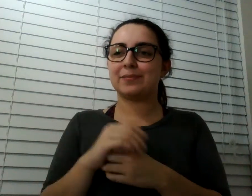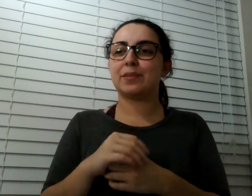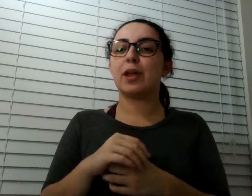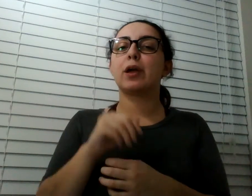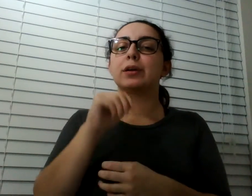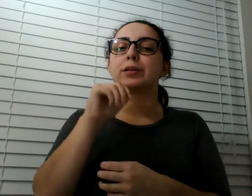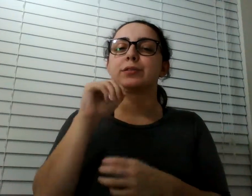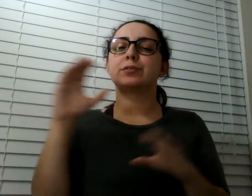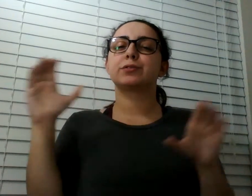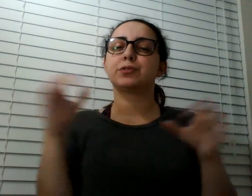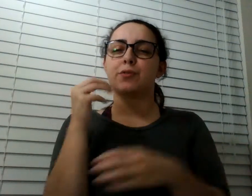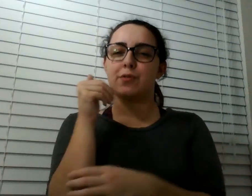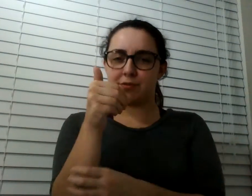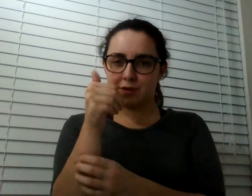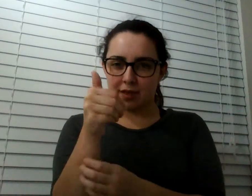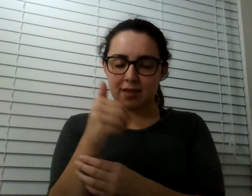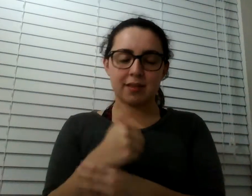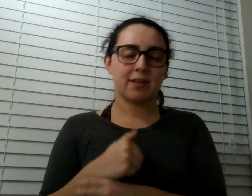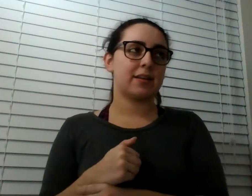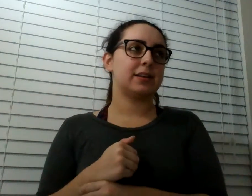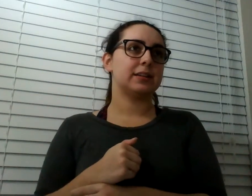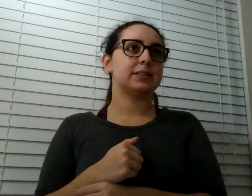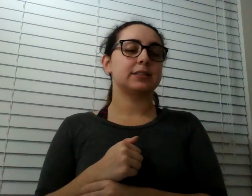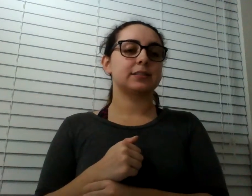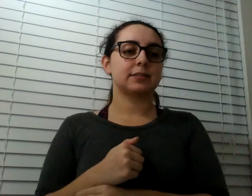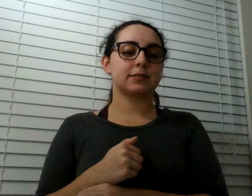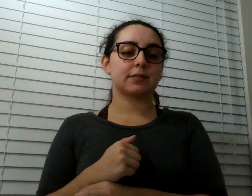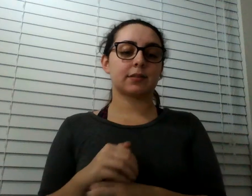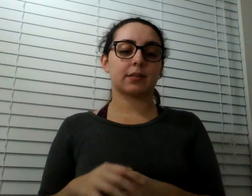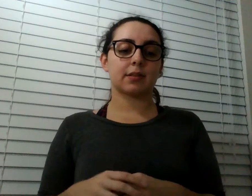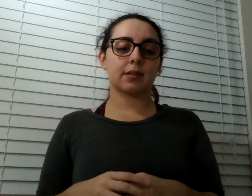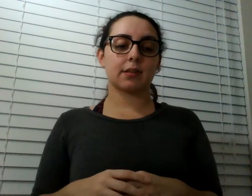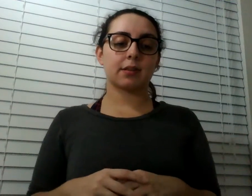Oh, you want to just lean towards me. There. There.